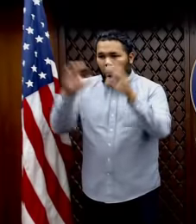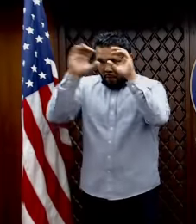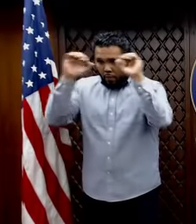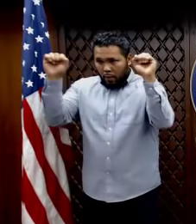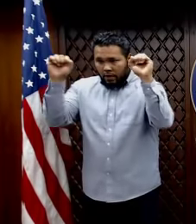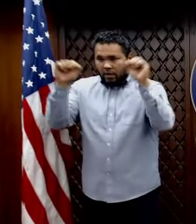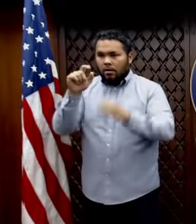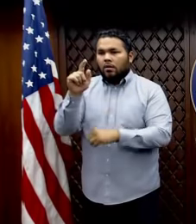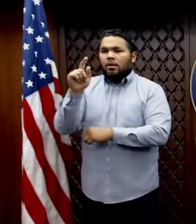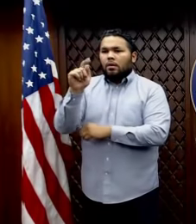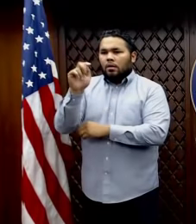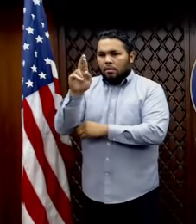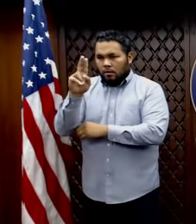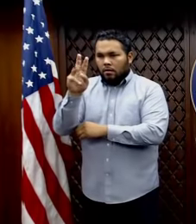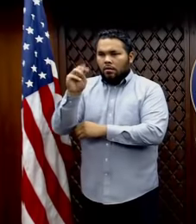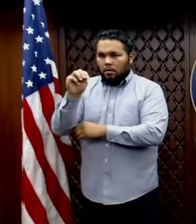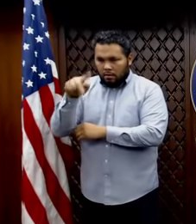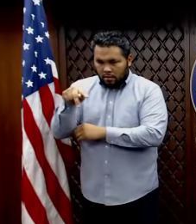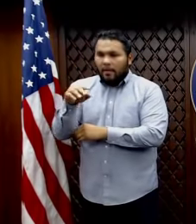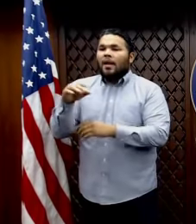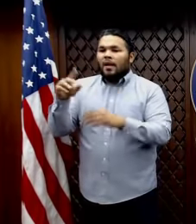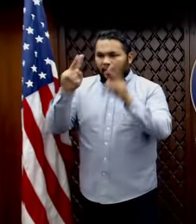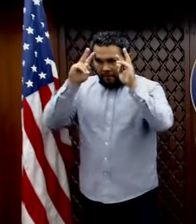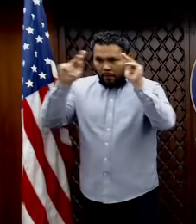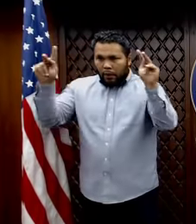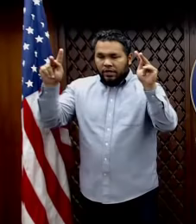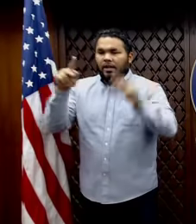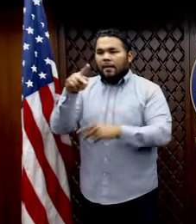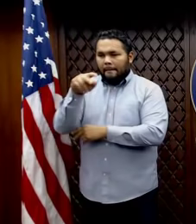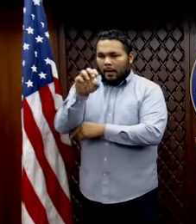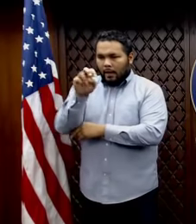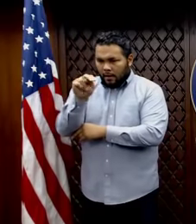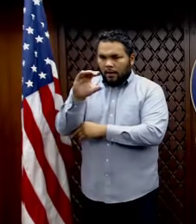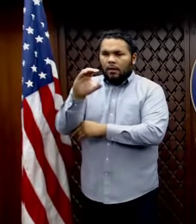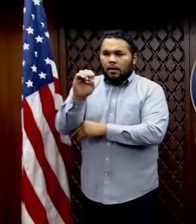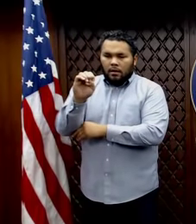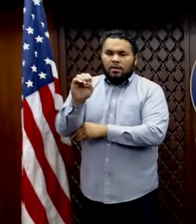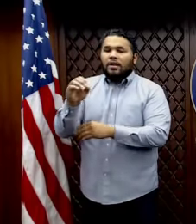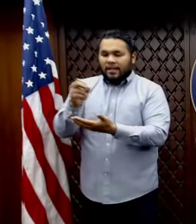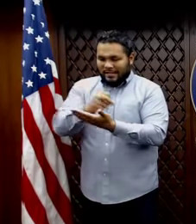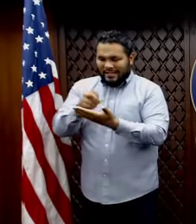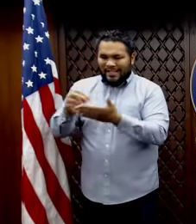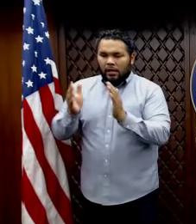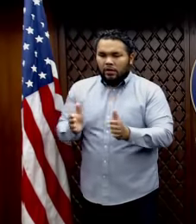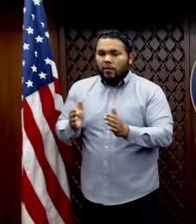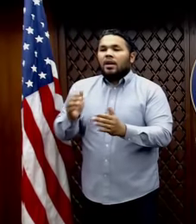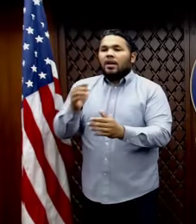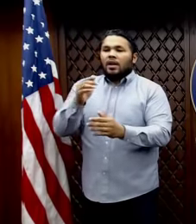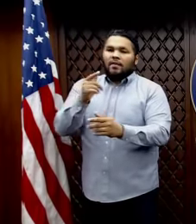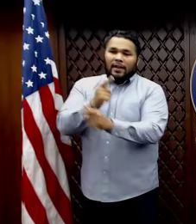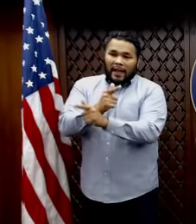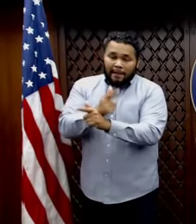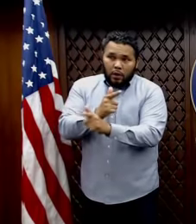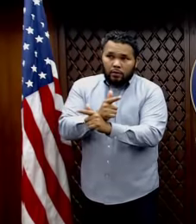vice president Trump, uh, vice president Pence, uh, also, uh, the secretary of, uh, labor secretary,